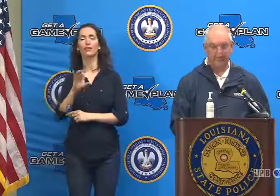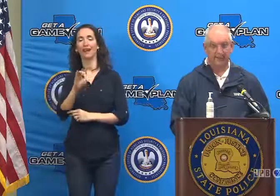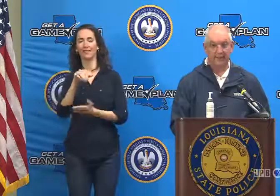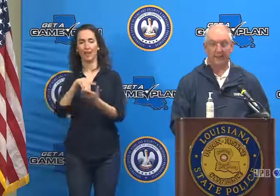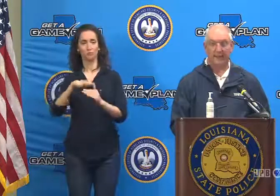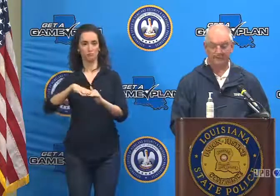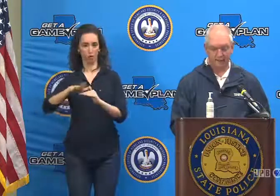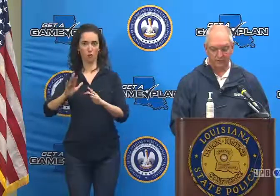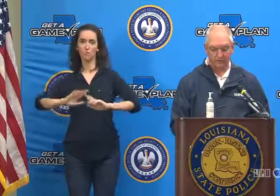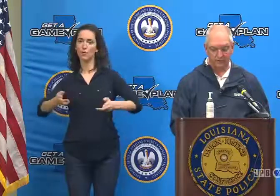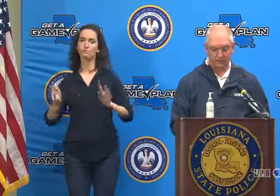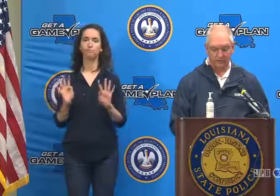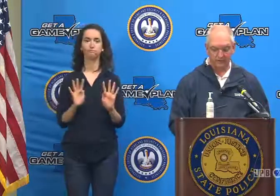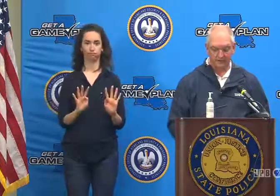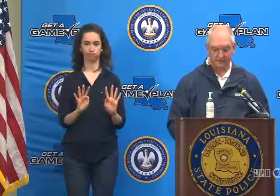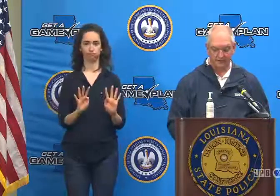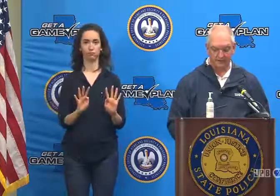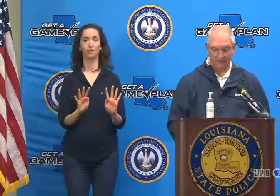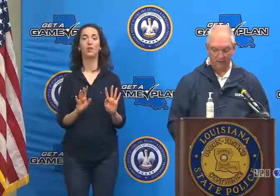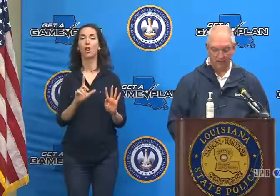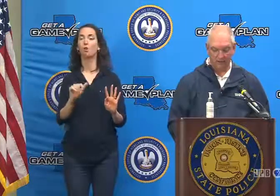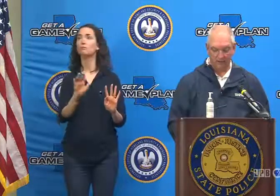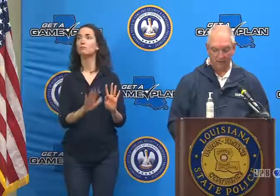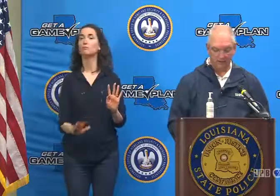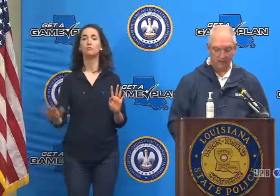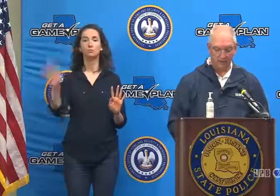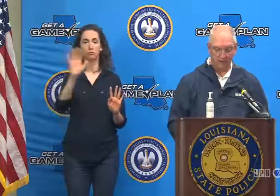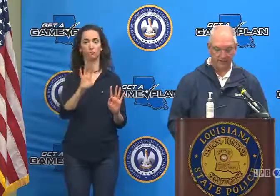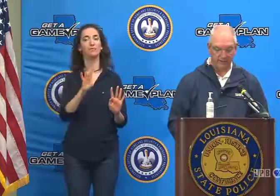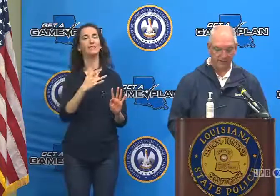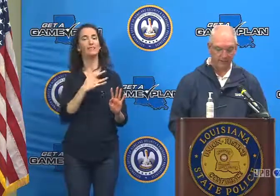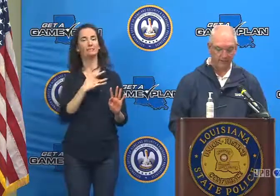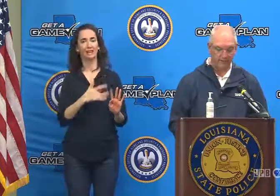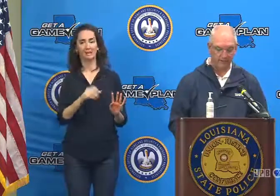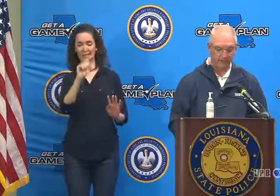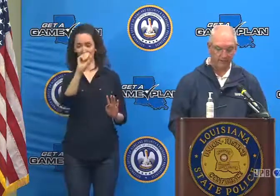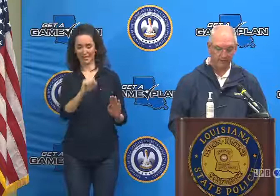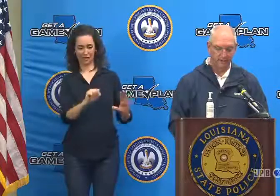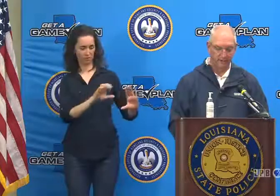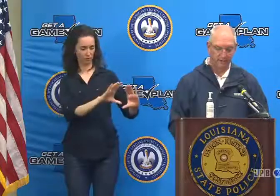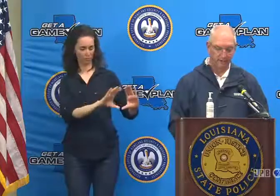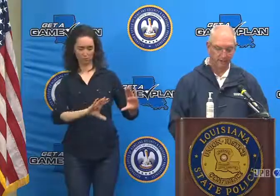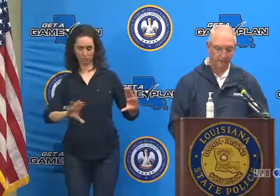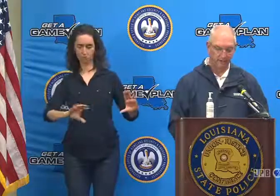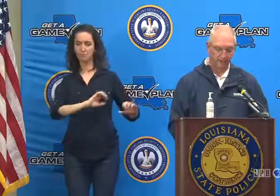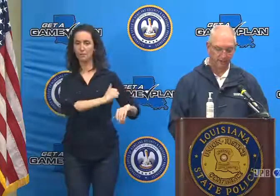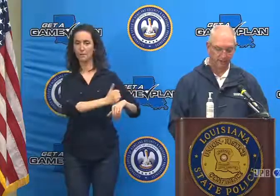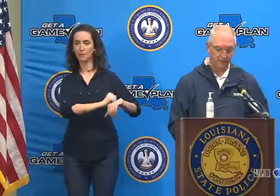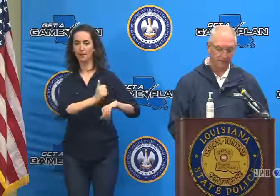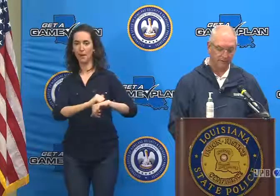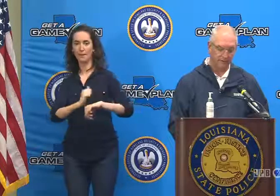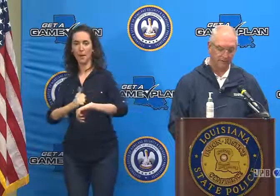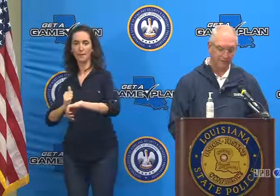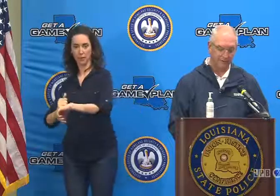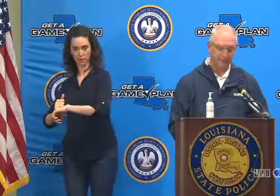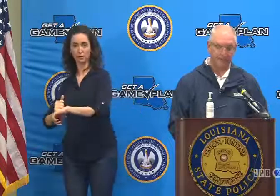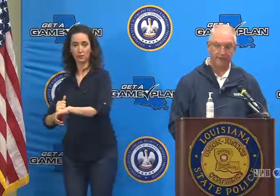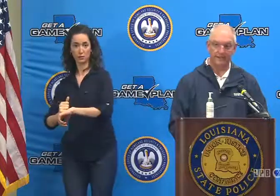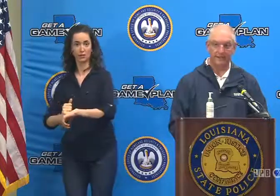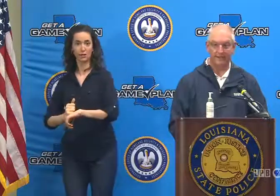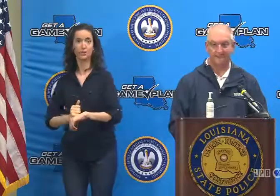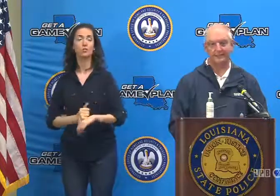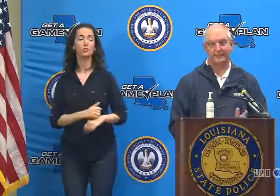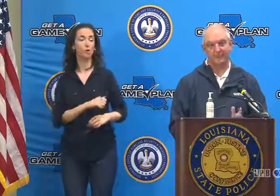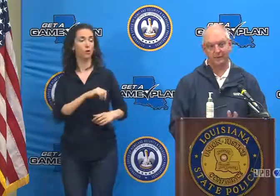I can tell you the National Guard has positioned assets all along South Louisiana in preparation to respond to Hurricane